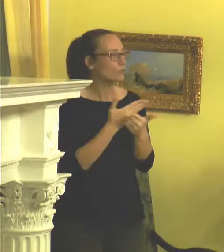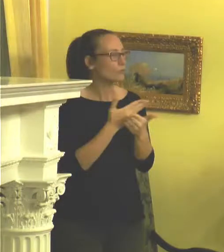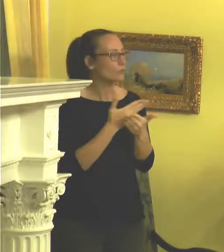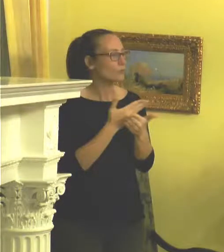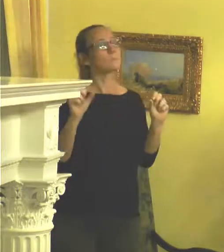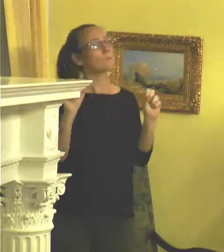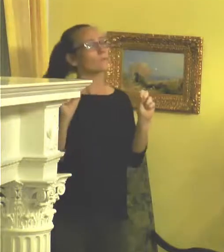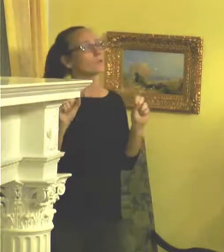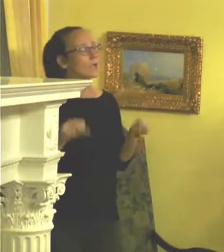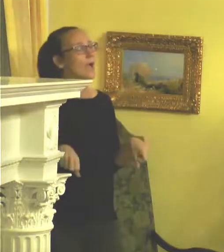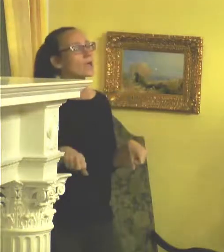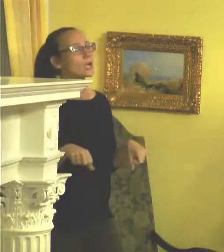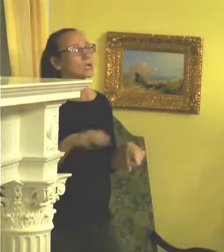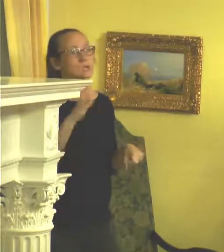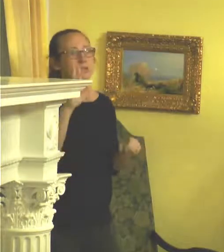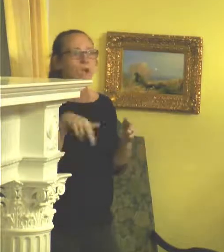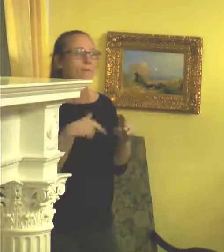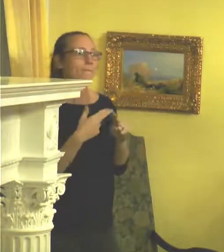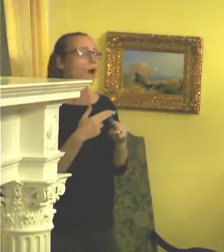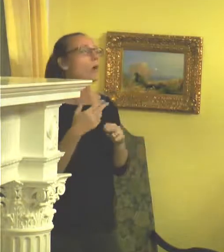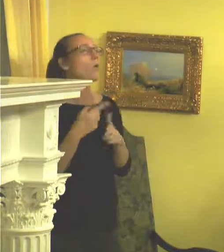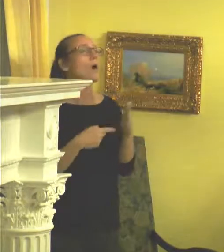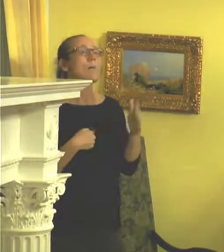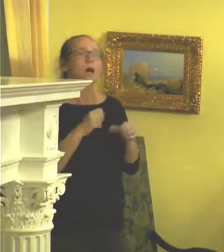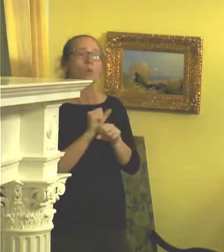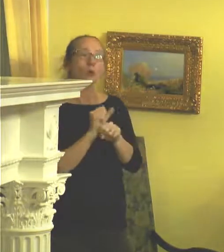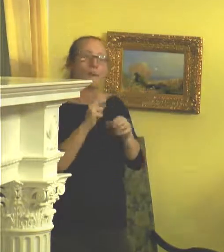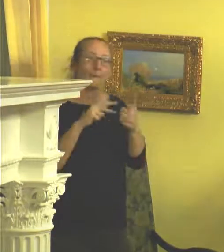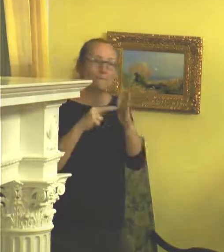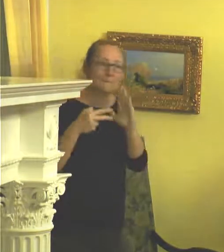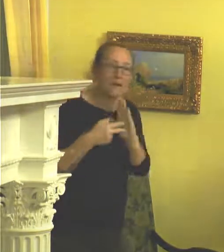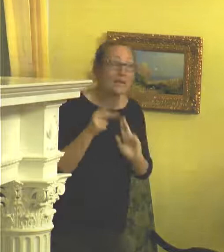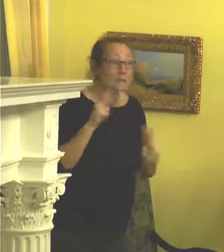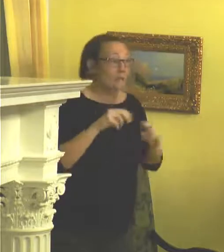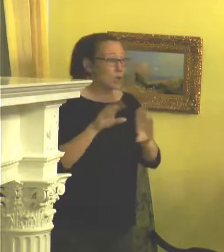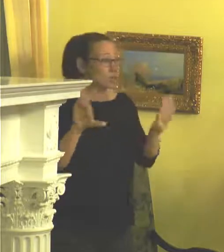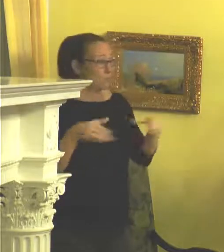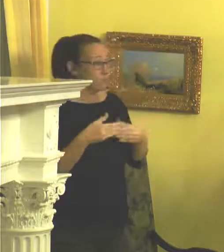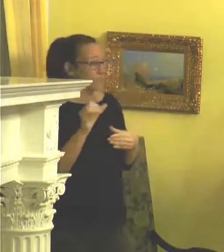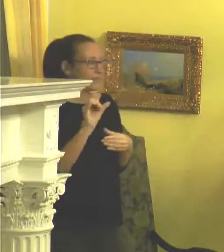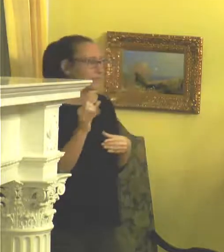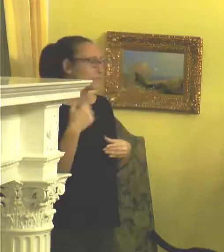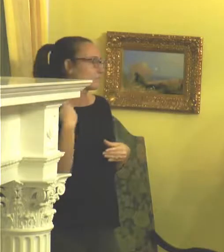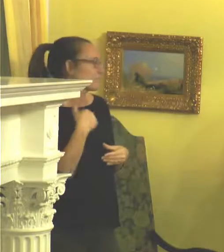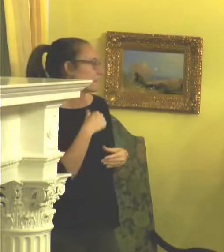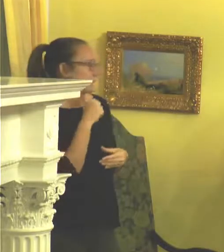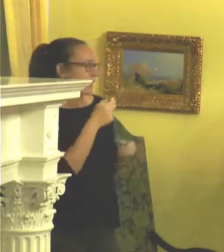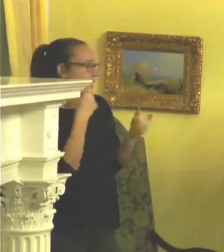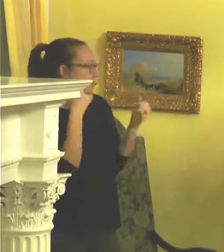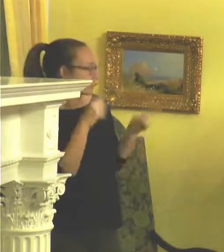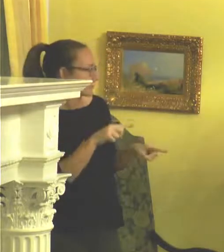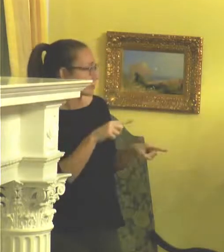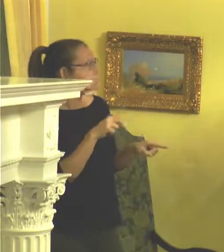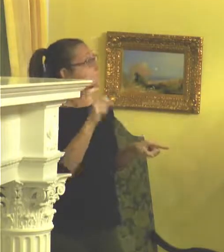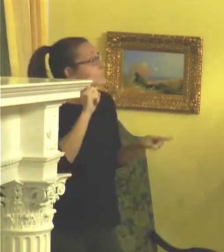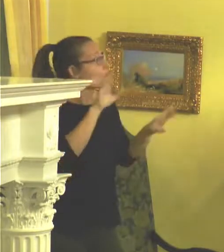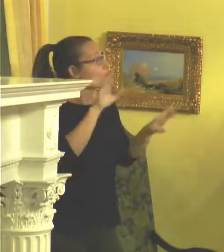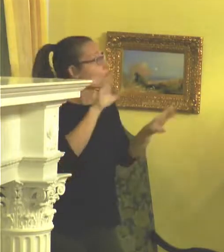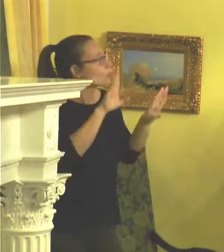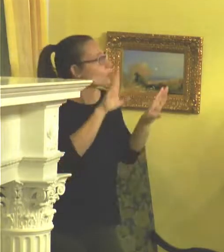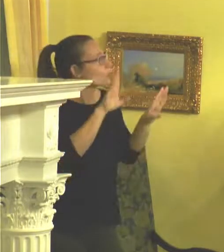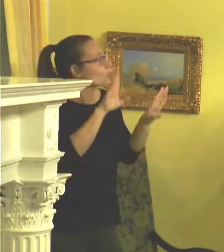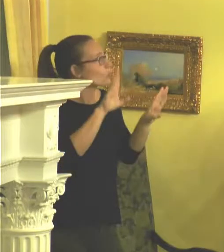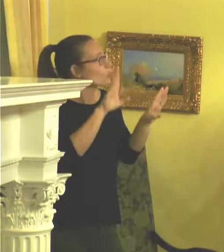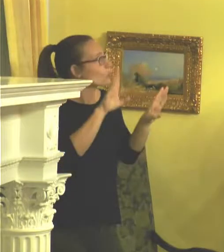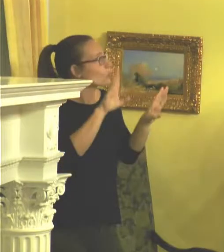wax poetic. I could talk all day about what my work meant. And the people in the room were like, we don't see that. Like you sound great, but it's not